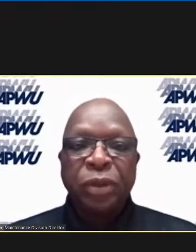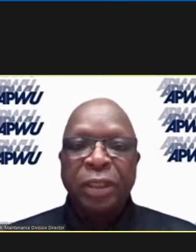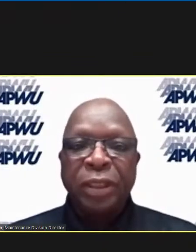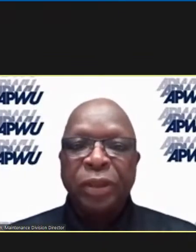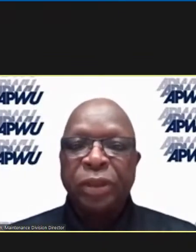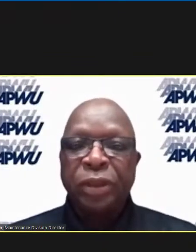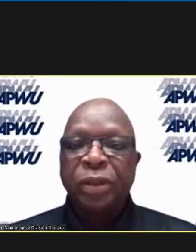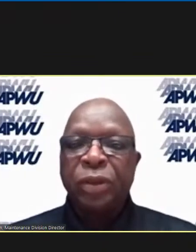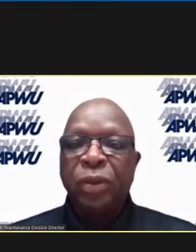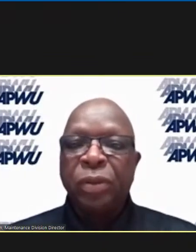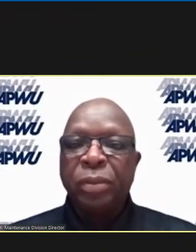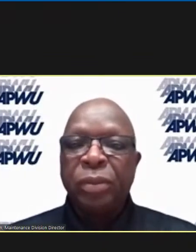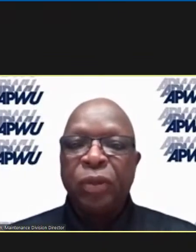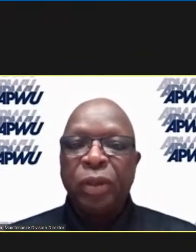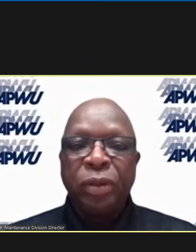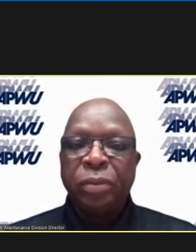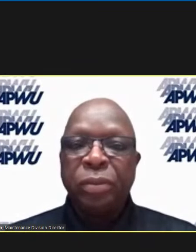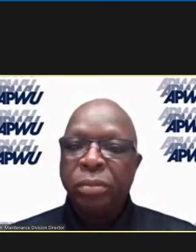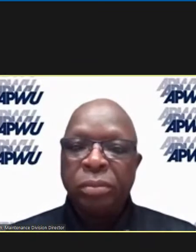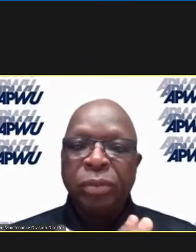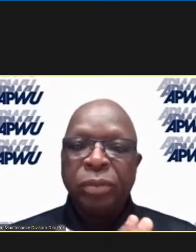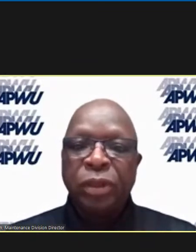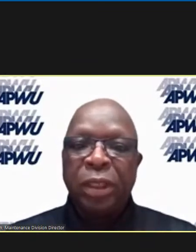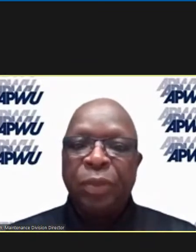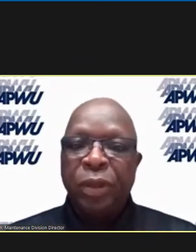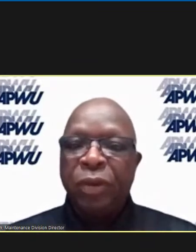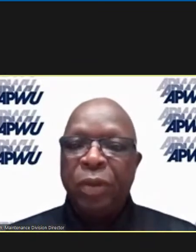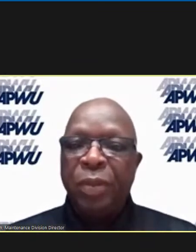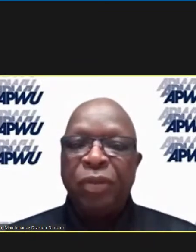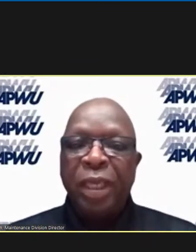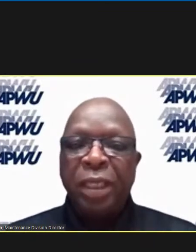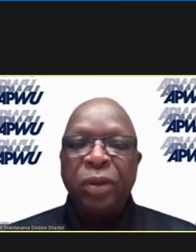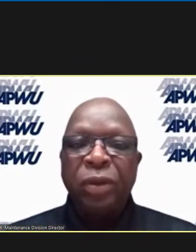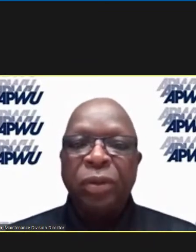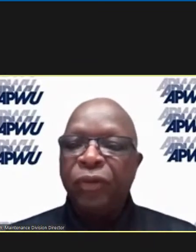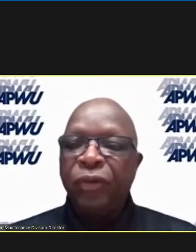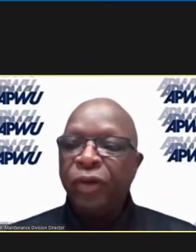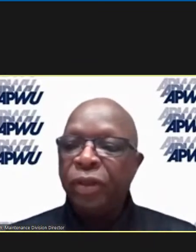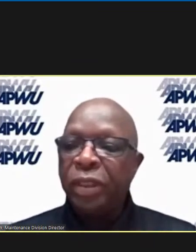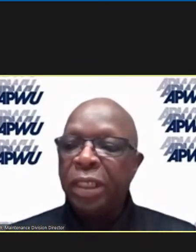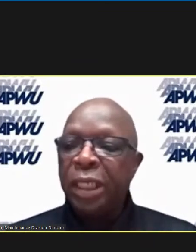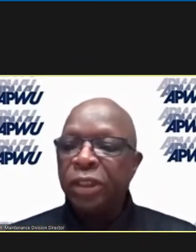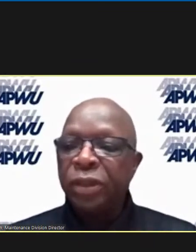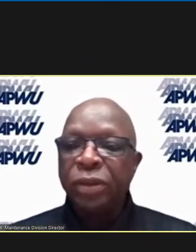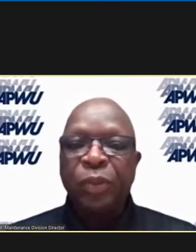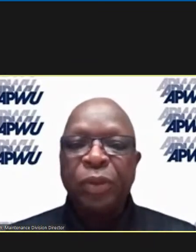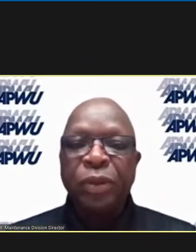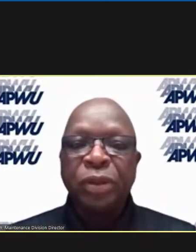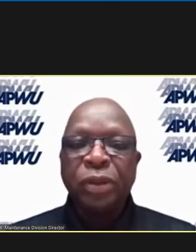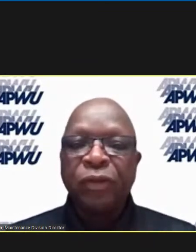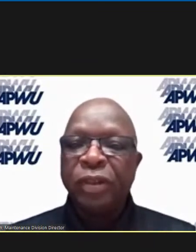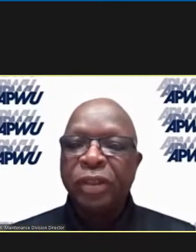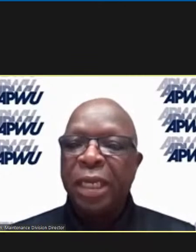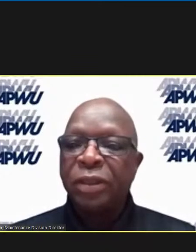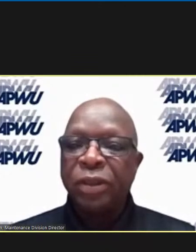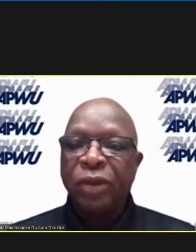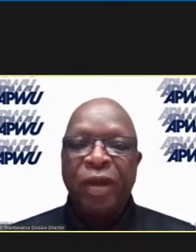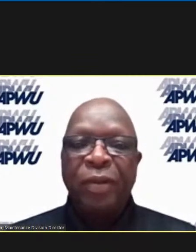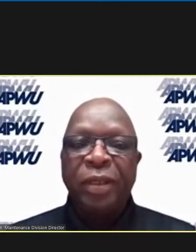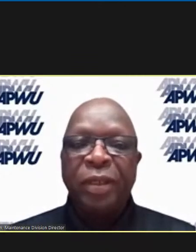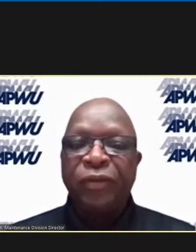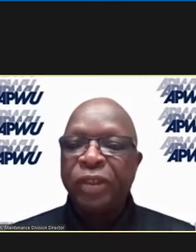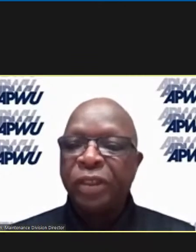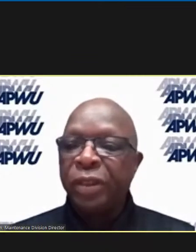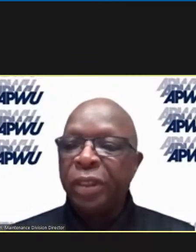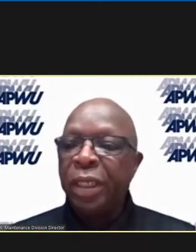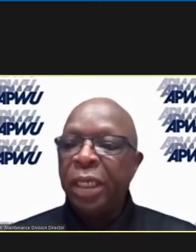So I just want to say, Brother Raymer, thank you for your dedication to the postal service and to your